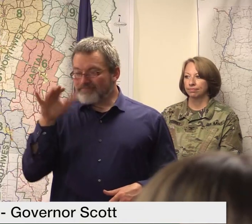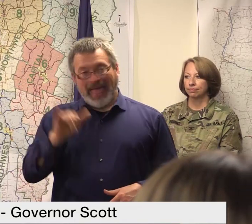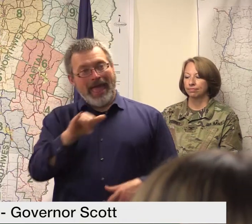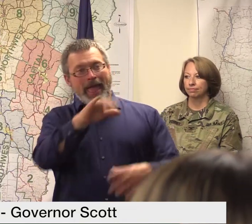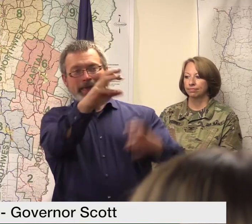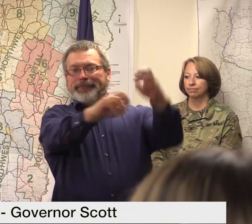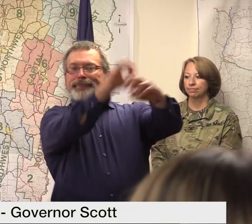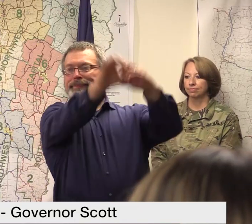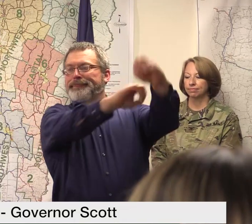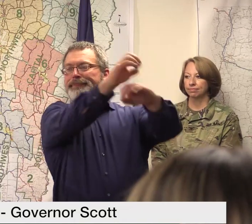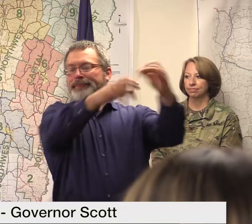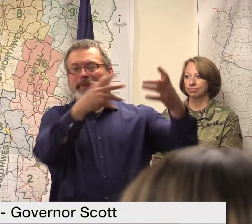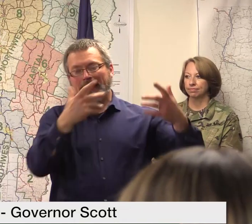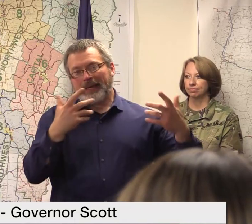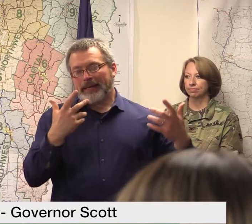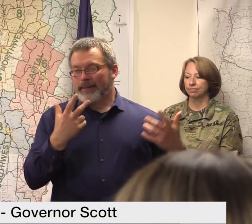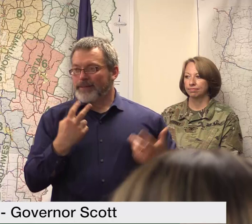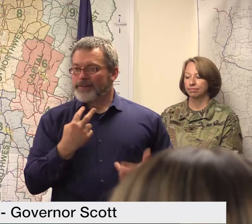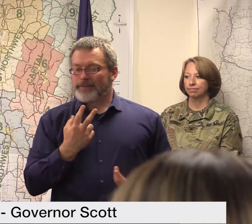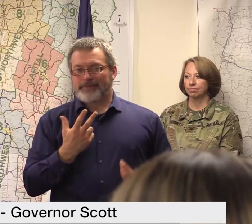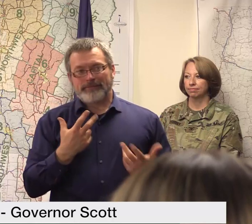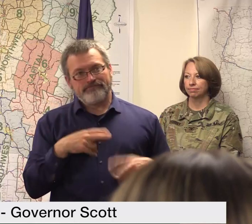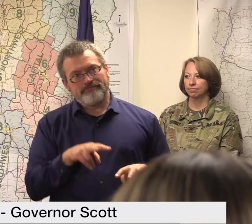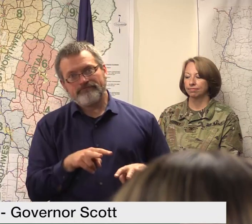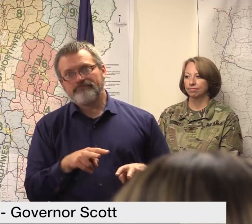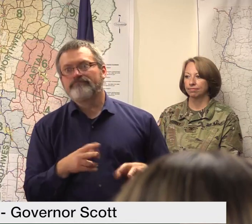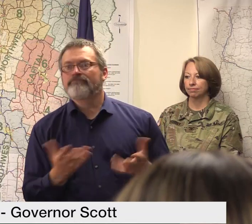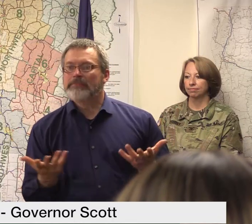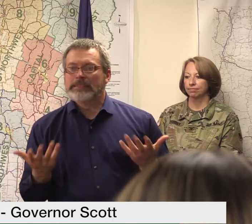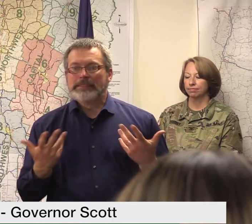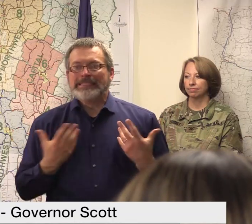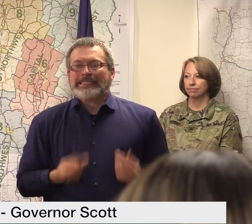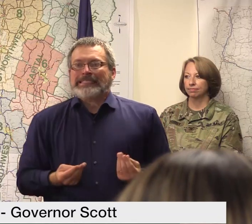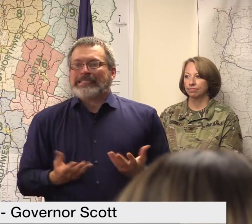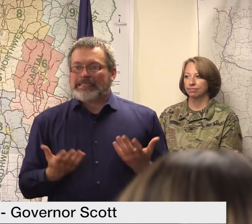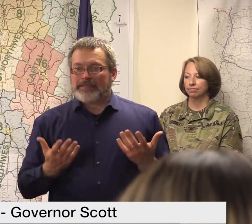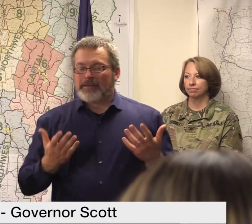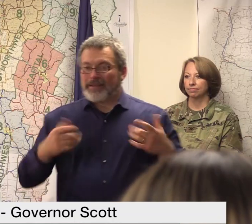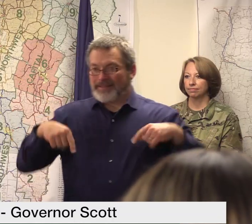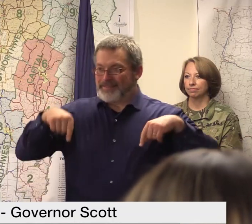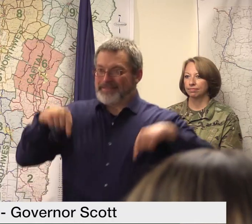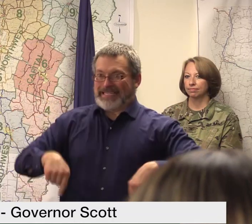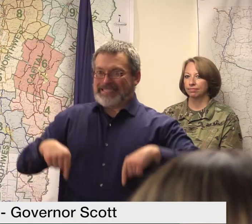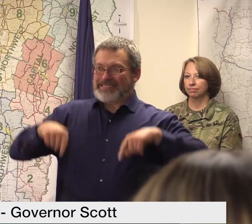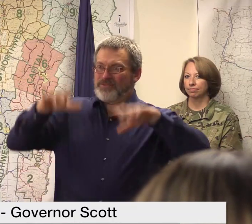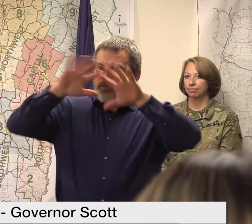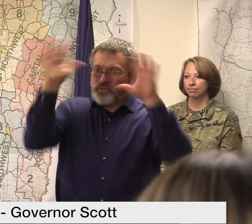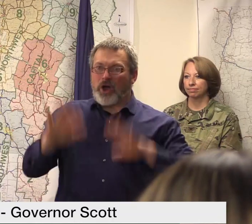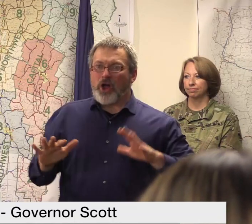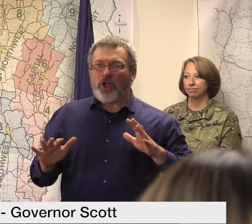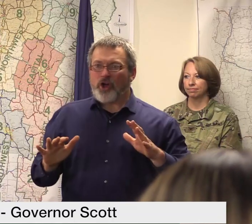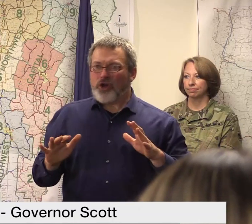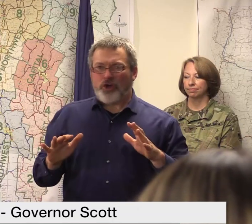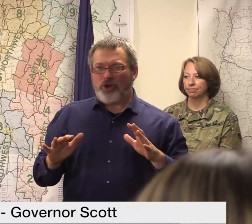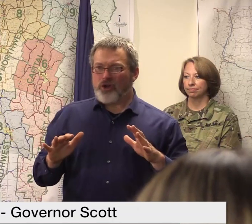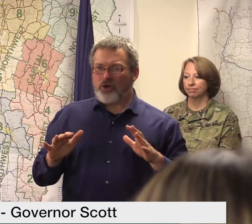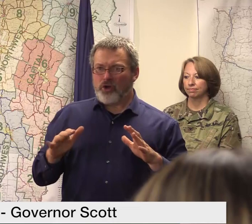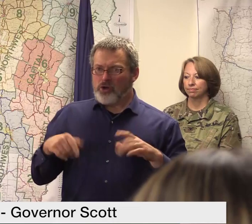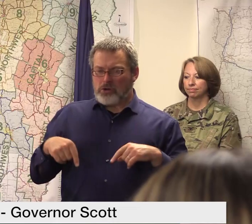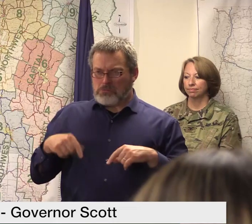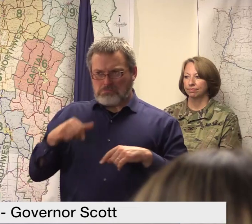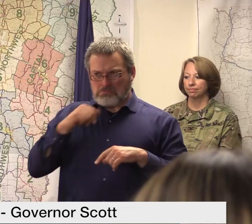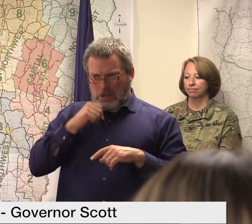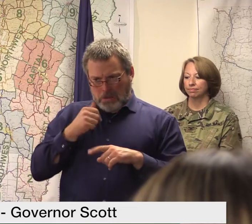but these storms they don't just affect blue states they don't just affect red states they affect all states